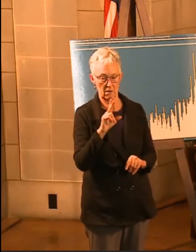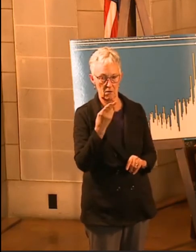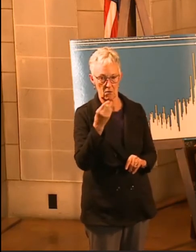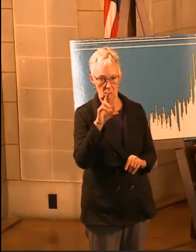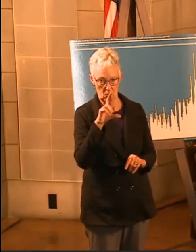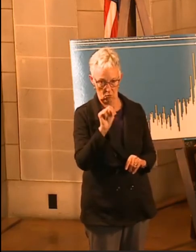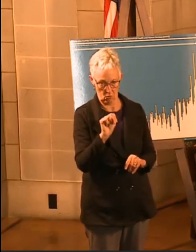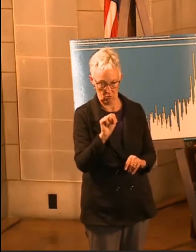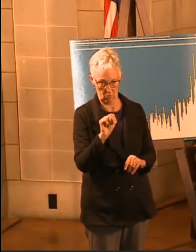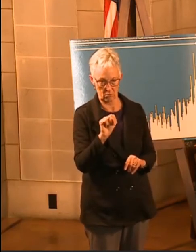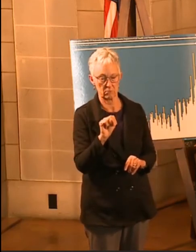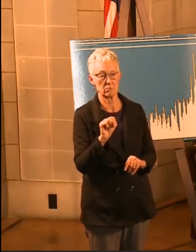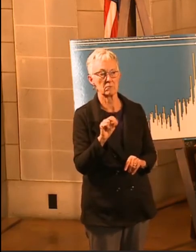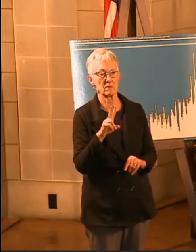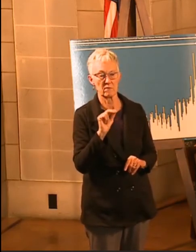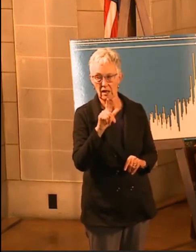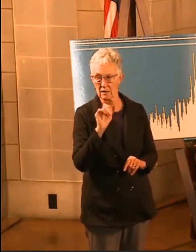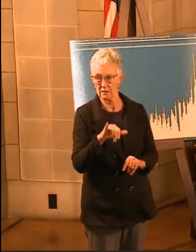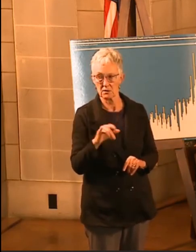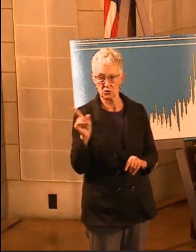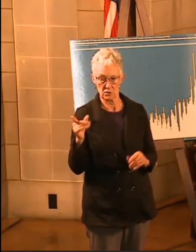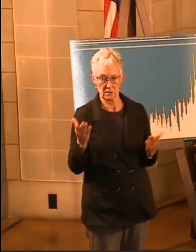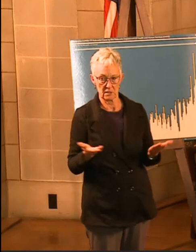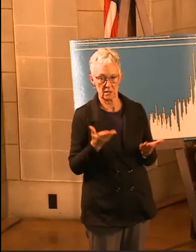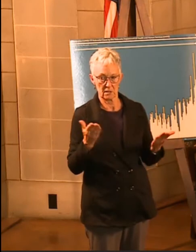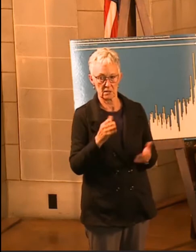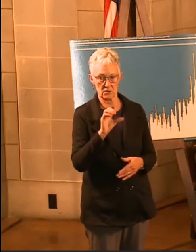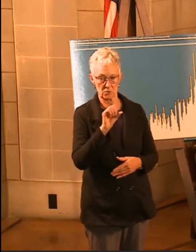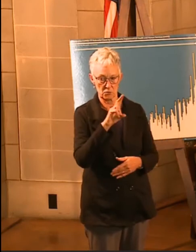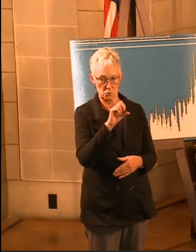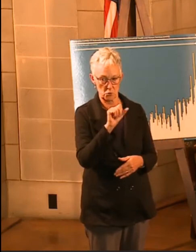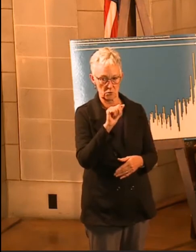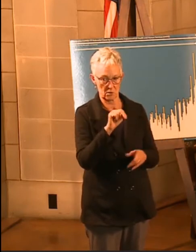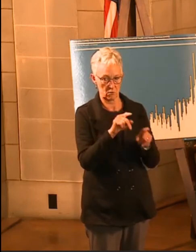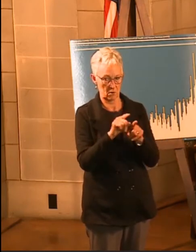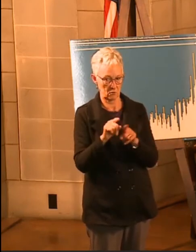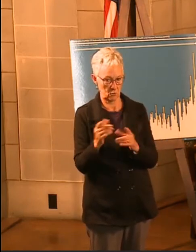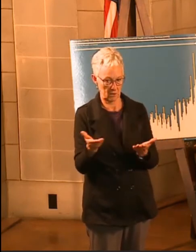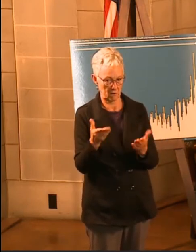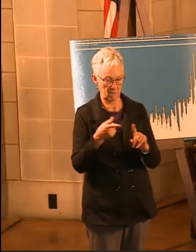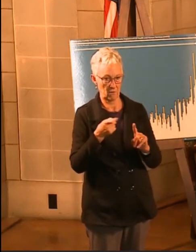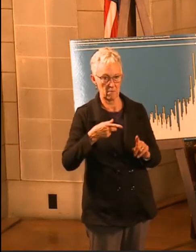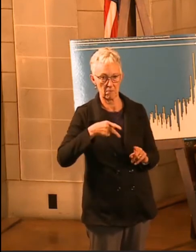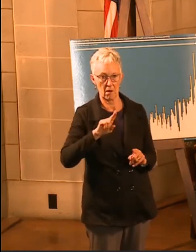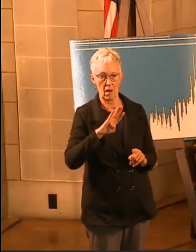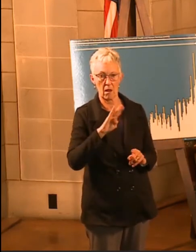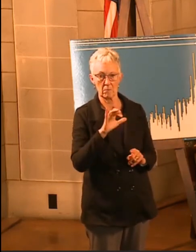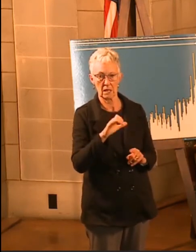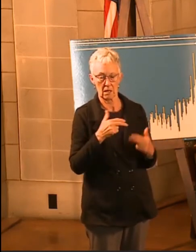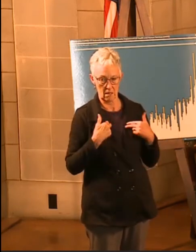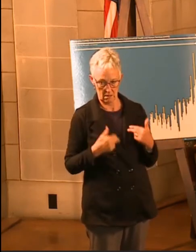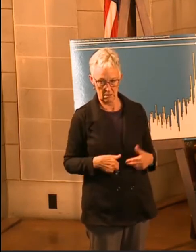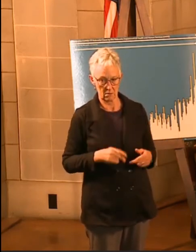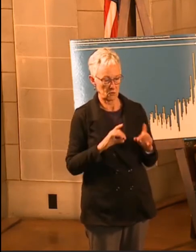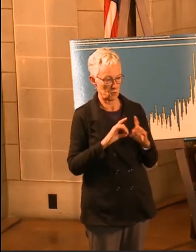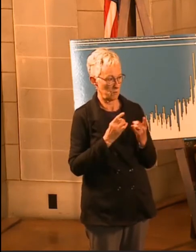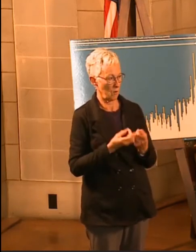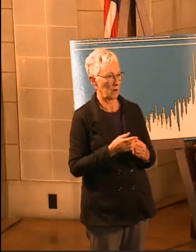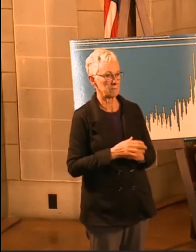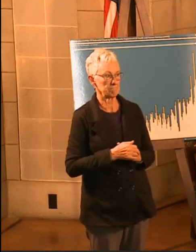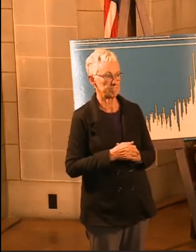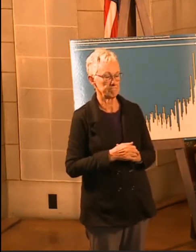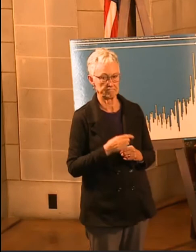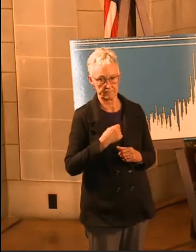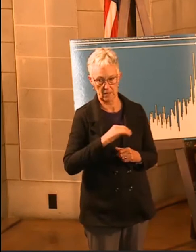Association for Public Health Directors here in our audience today, Susan Bockrath. And we appreciate all her assistance. Just so everybody knows,